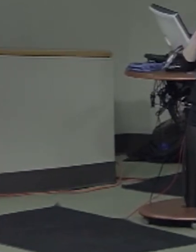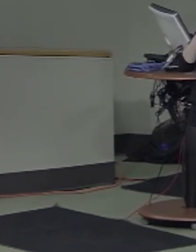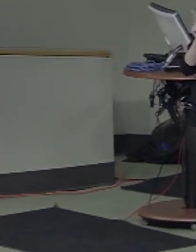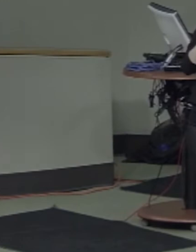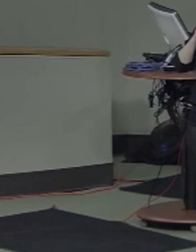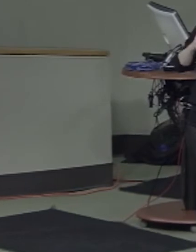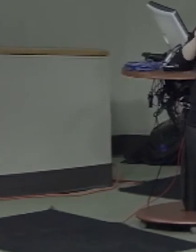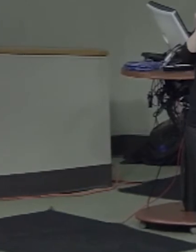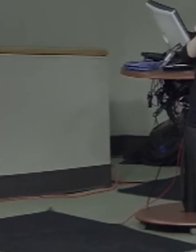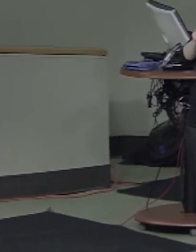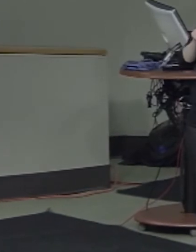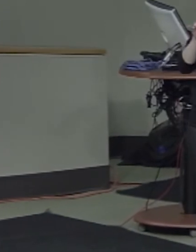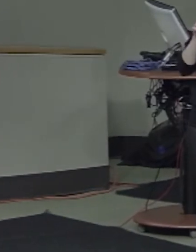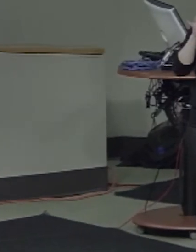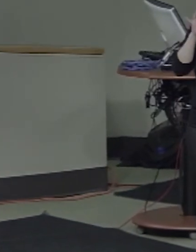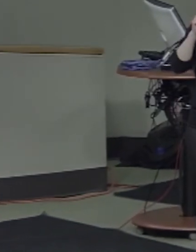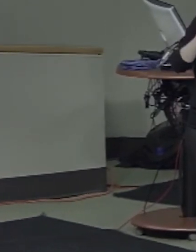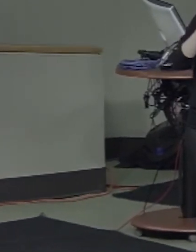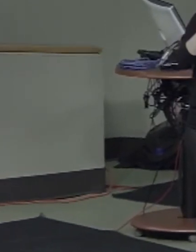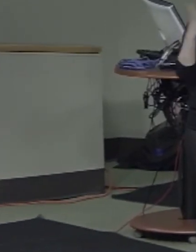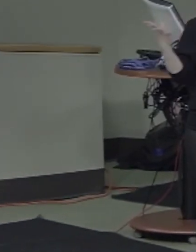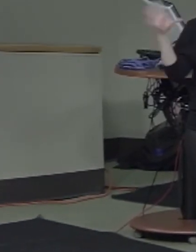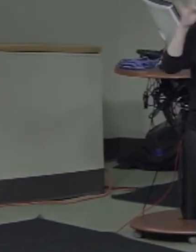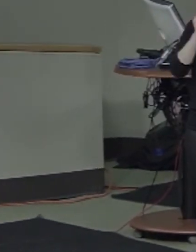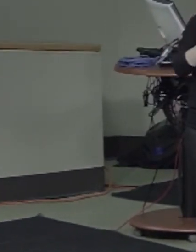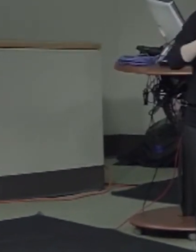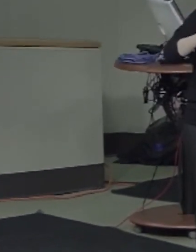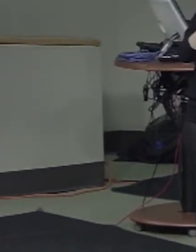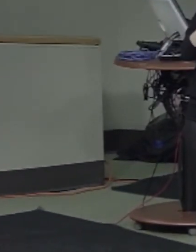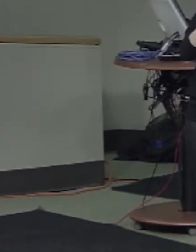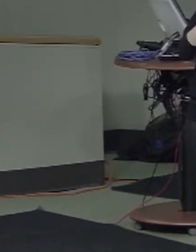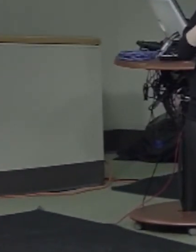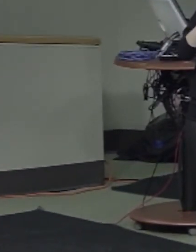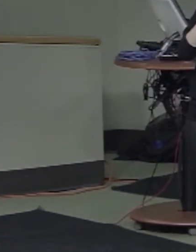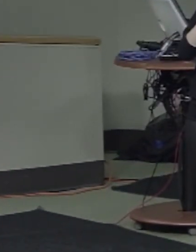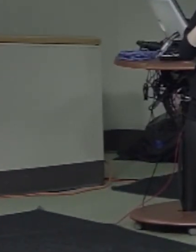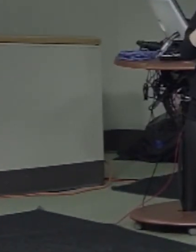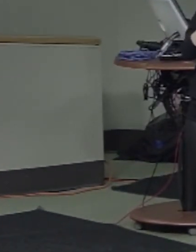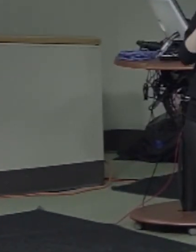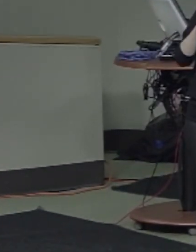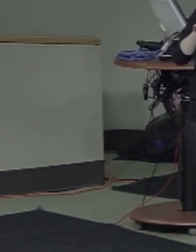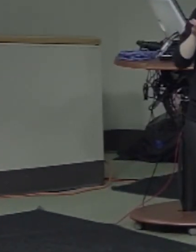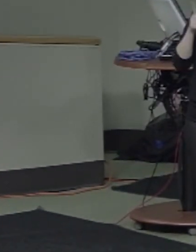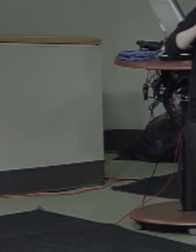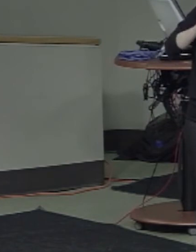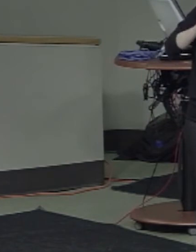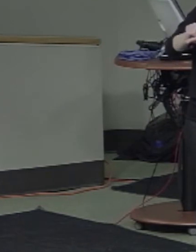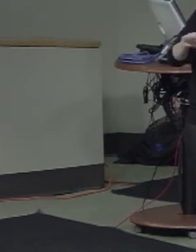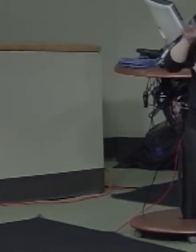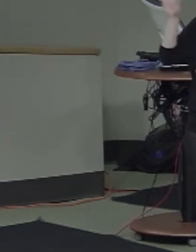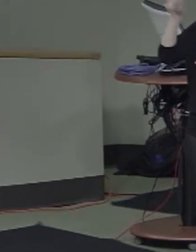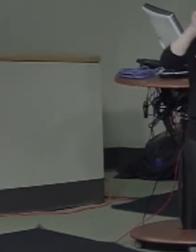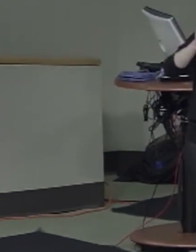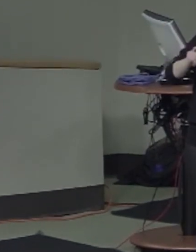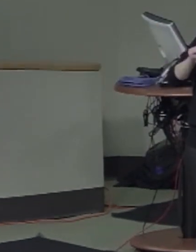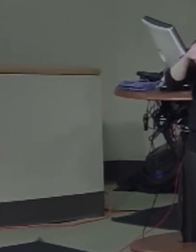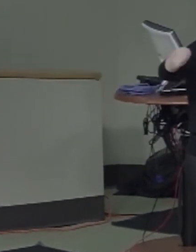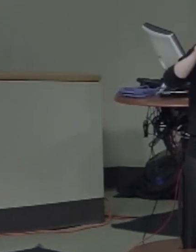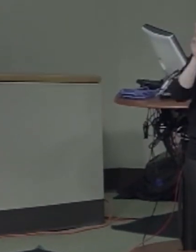He investigates computational models as a new microscope